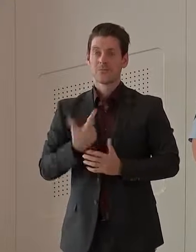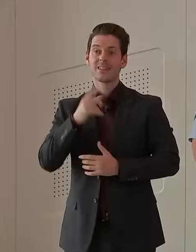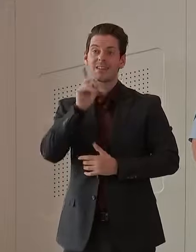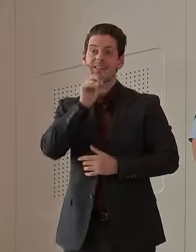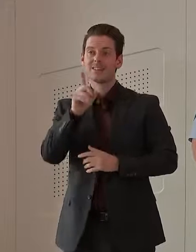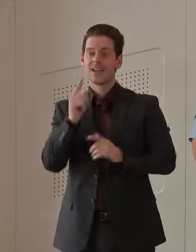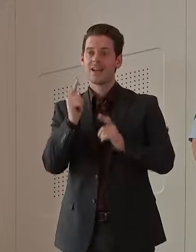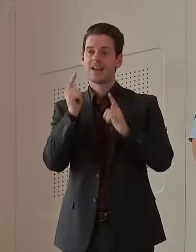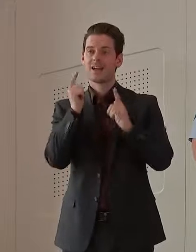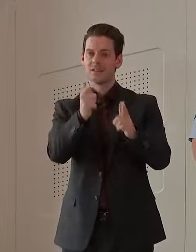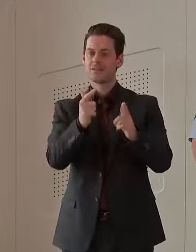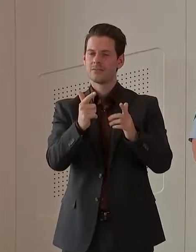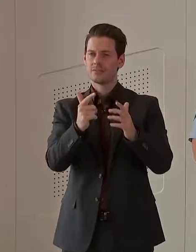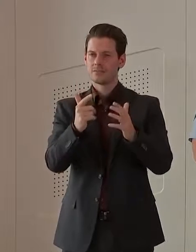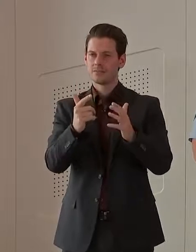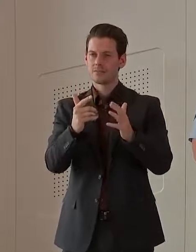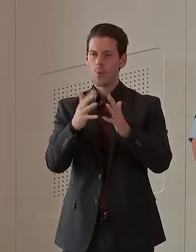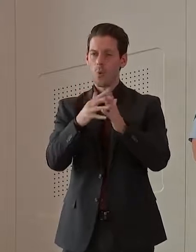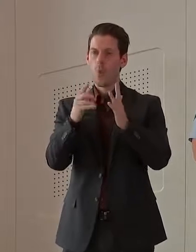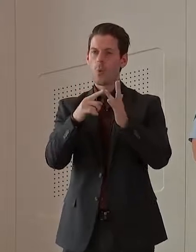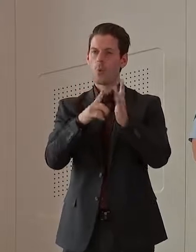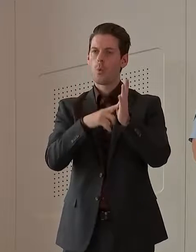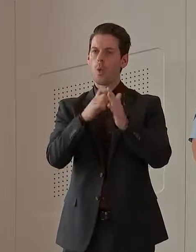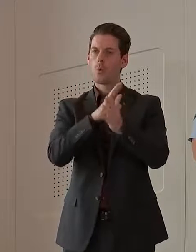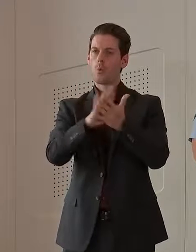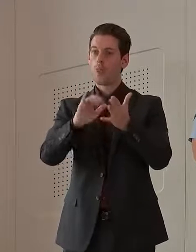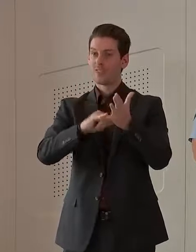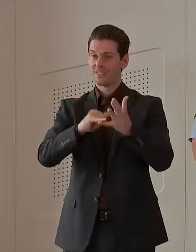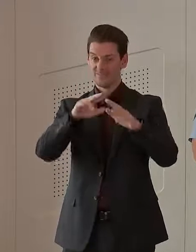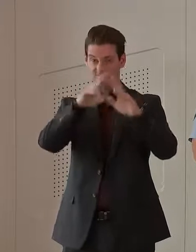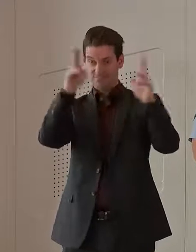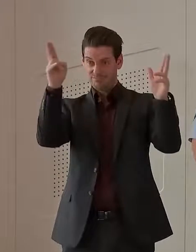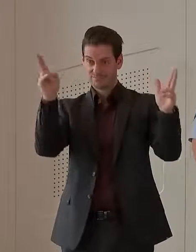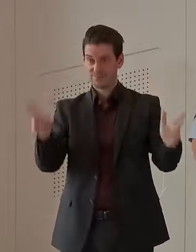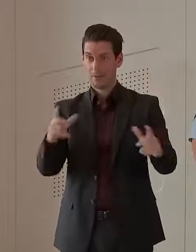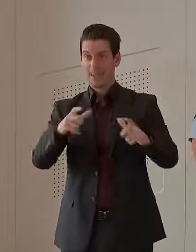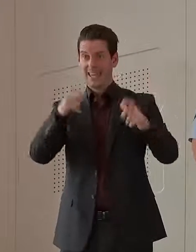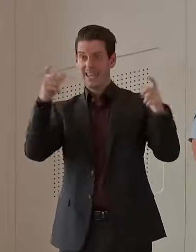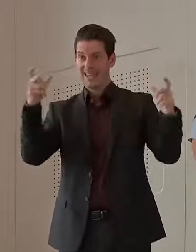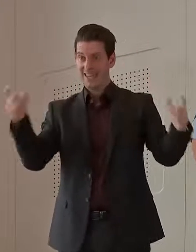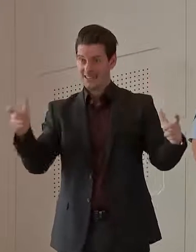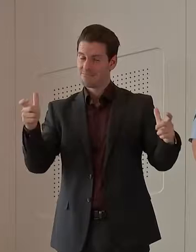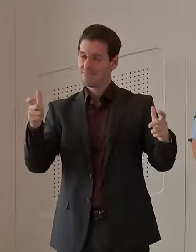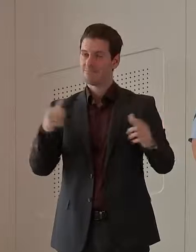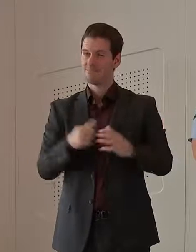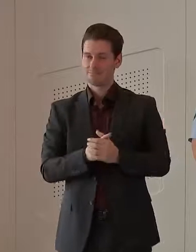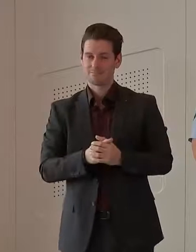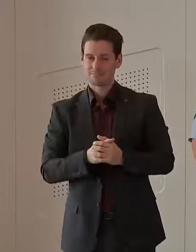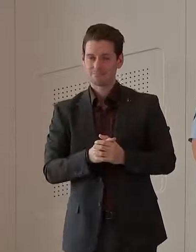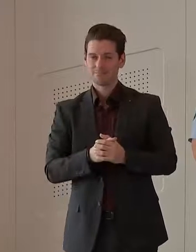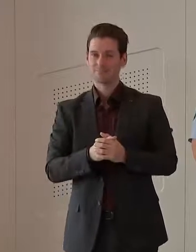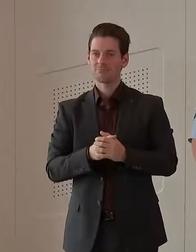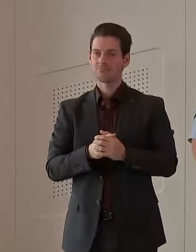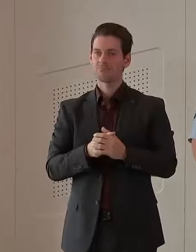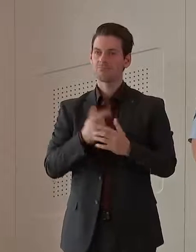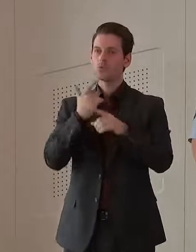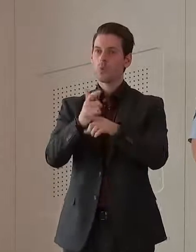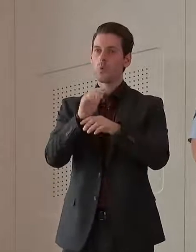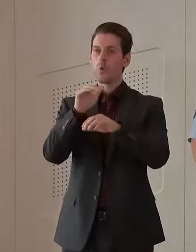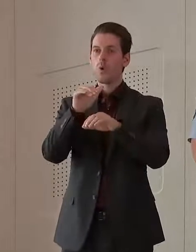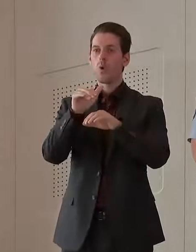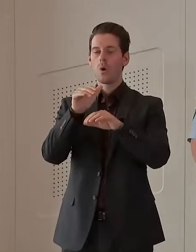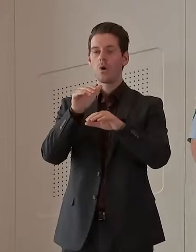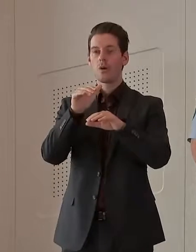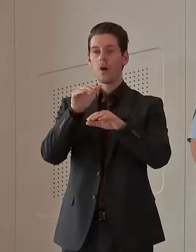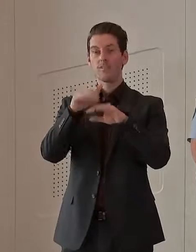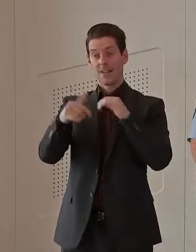Woolworths, one of the largest depots in the southern hemisphere, talking about how we're going to be taking our supplies out